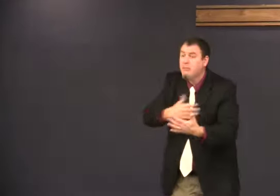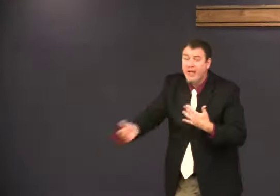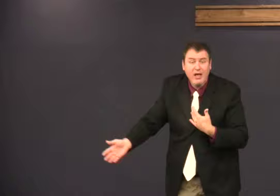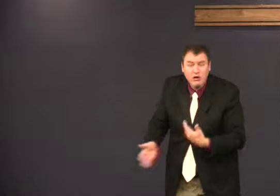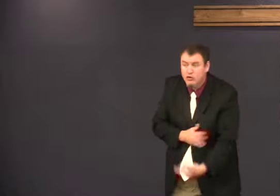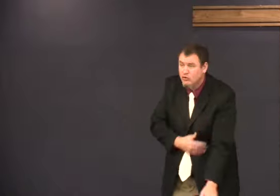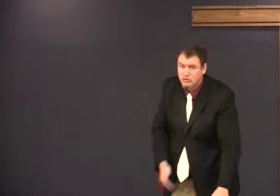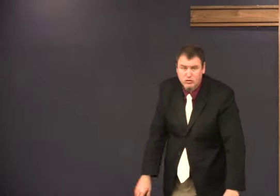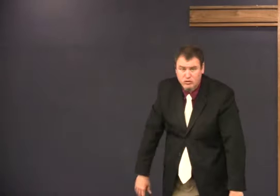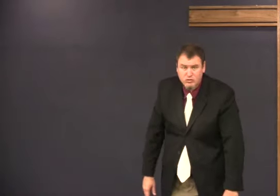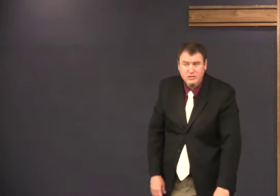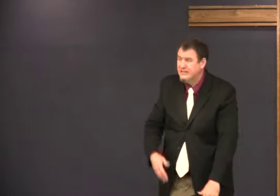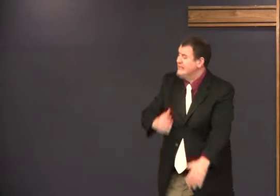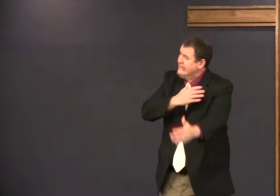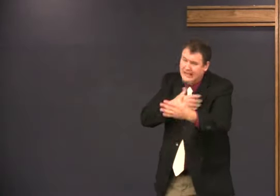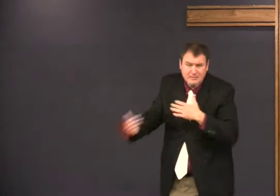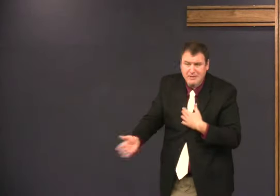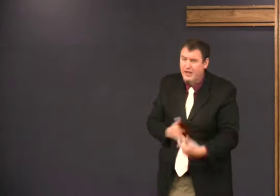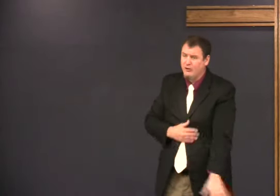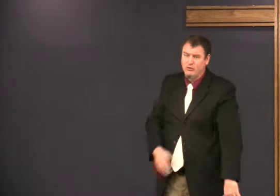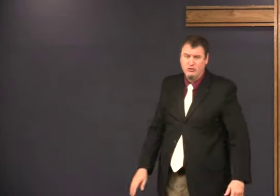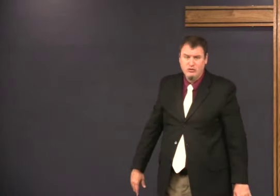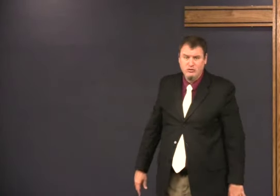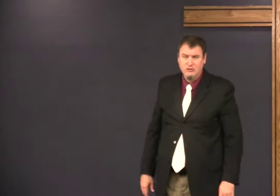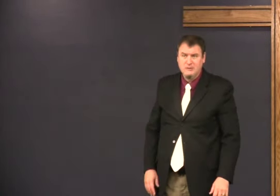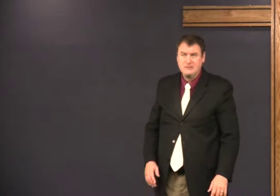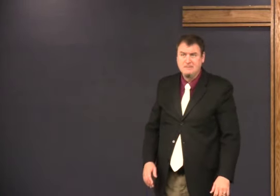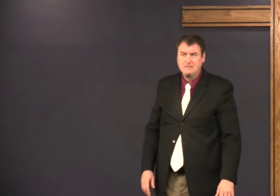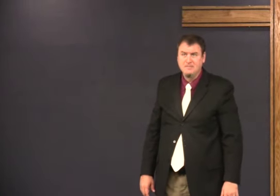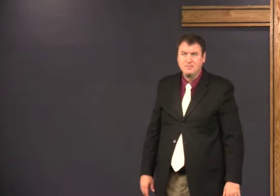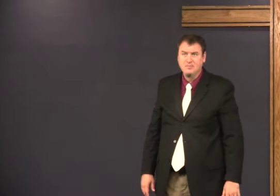And Paul says, it doesn't matter. It doesn't matter.